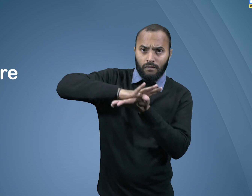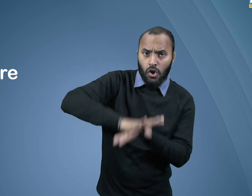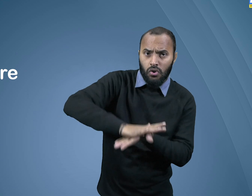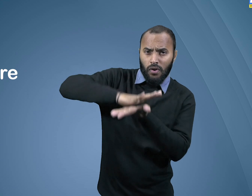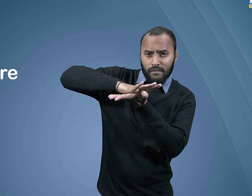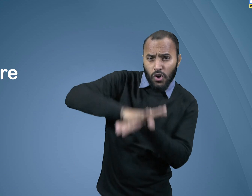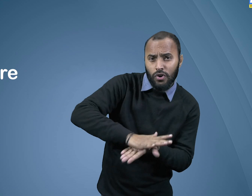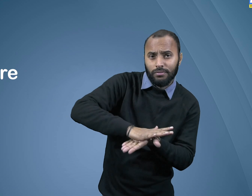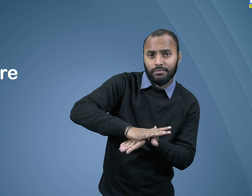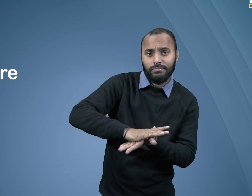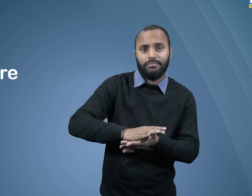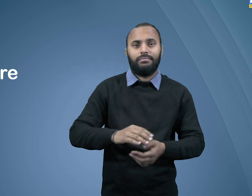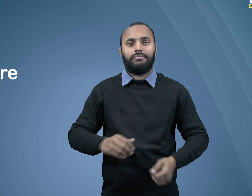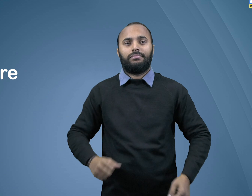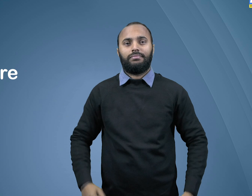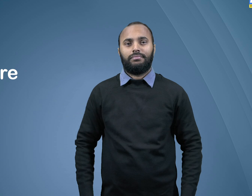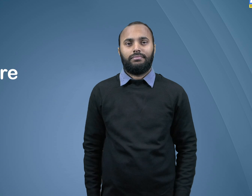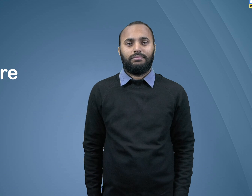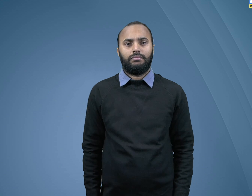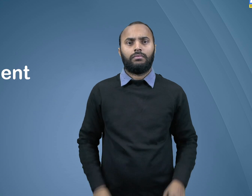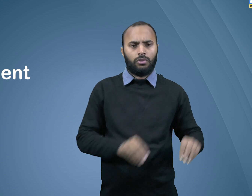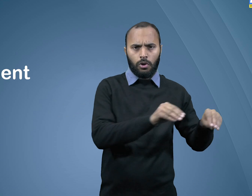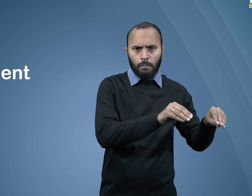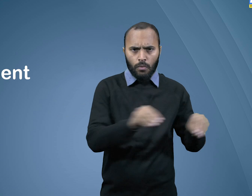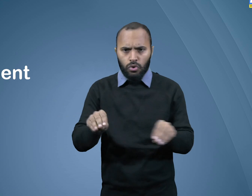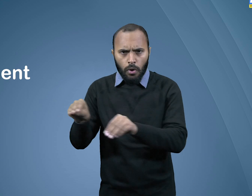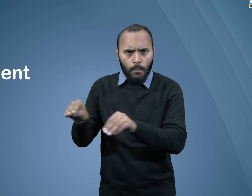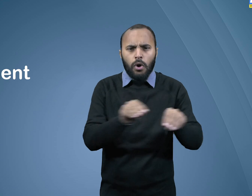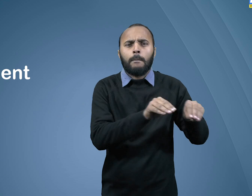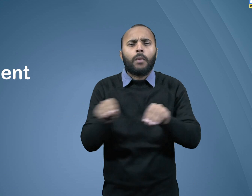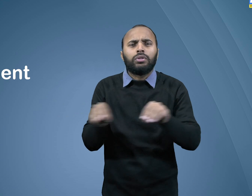Pressure, physical force on an object. Movement.